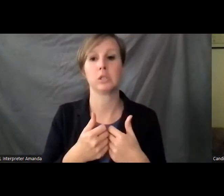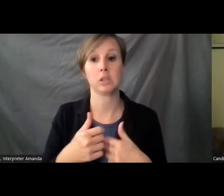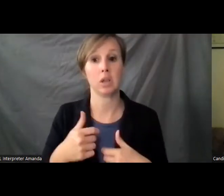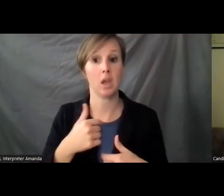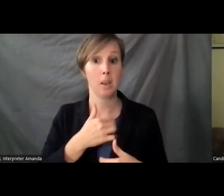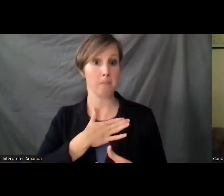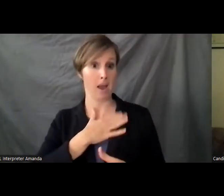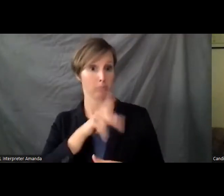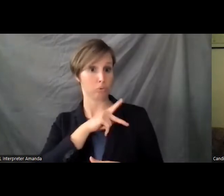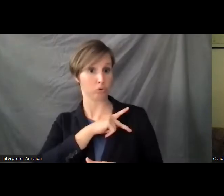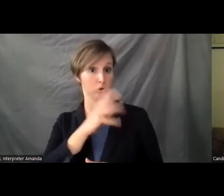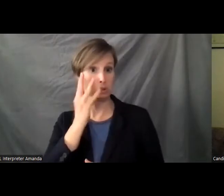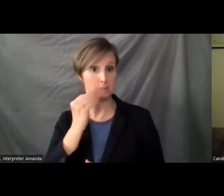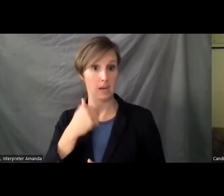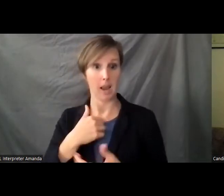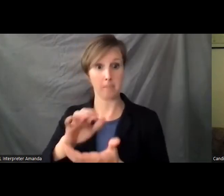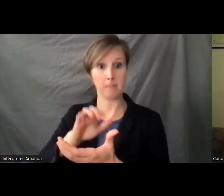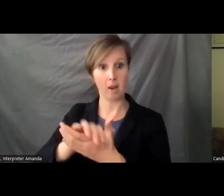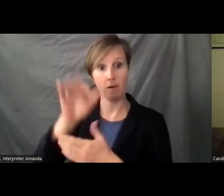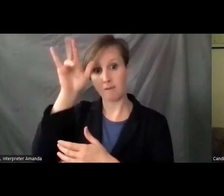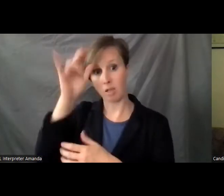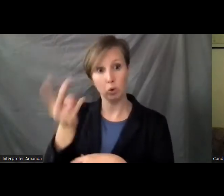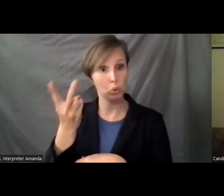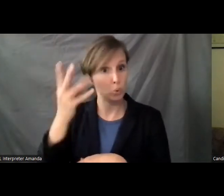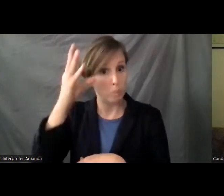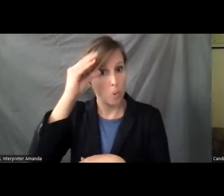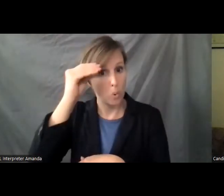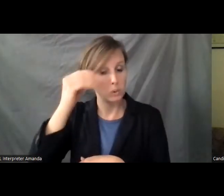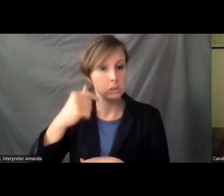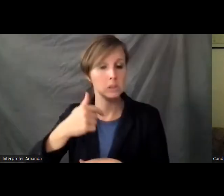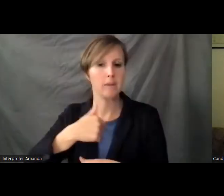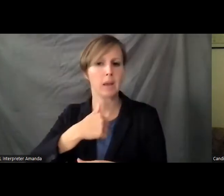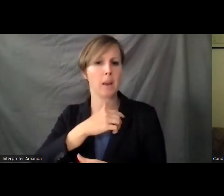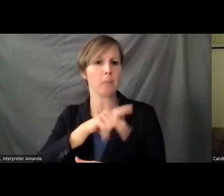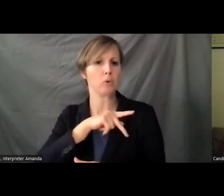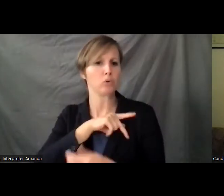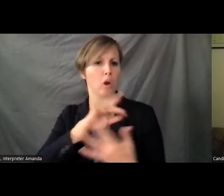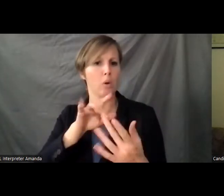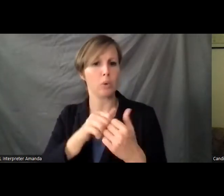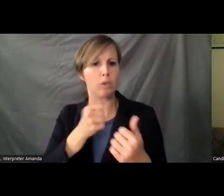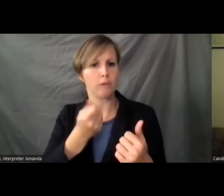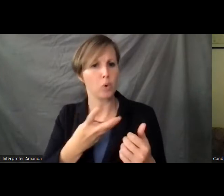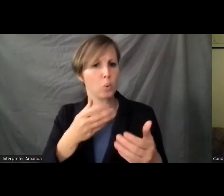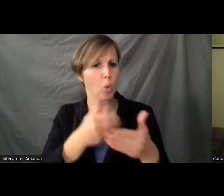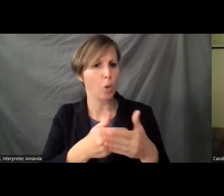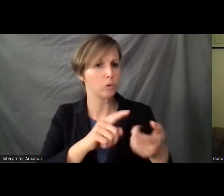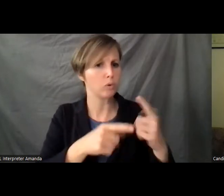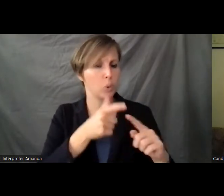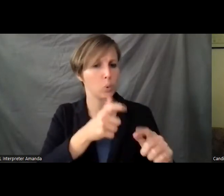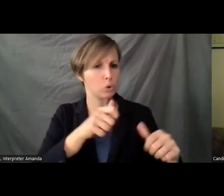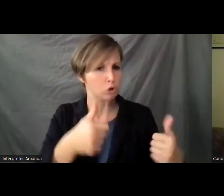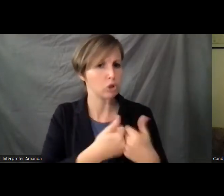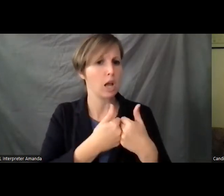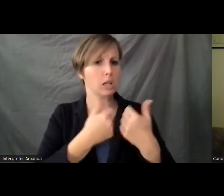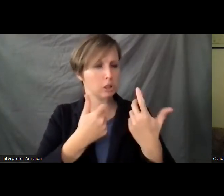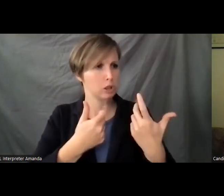my personal experience. I'm married a father of two sons. I've had personal contact with a few close friends that face the challenges of raising